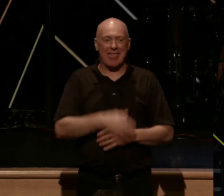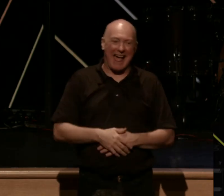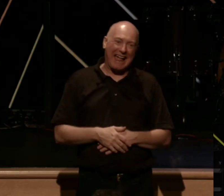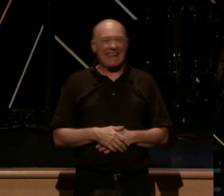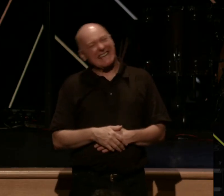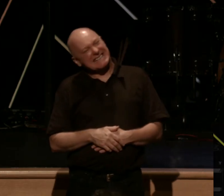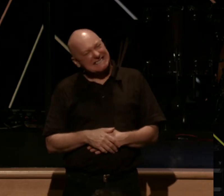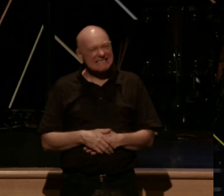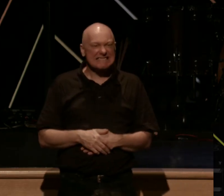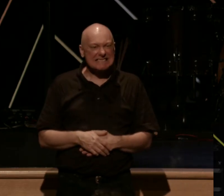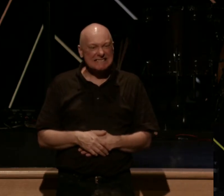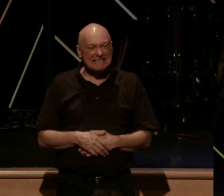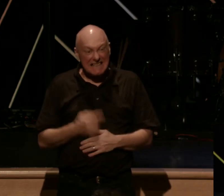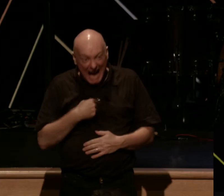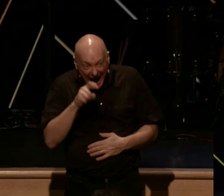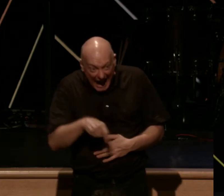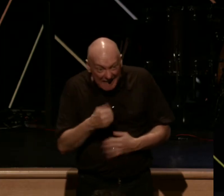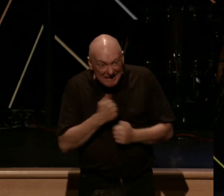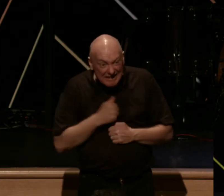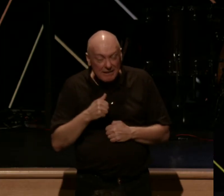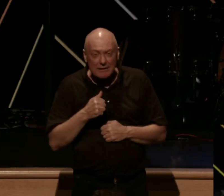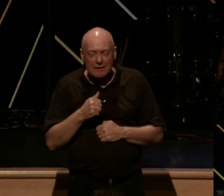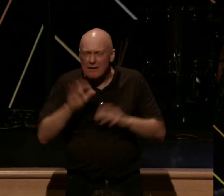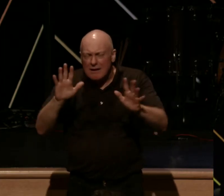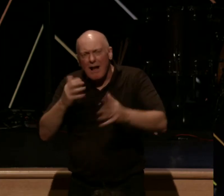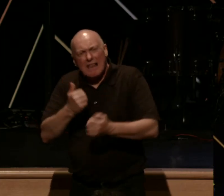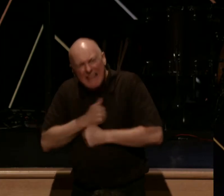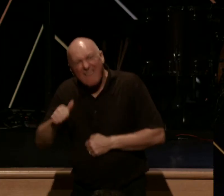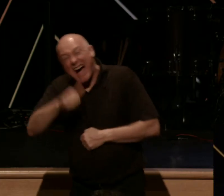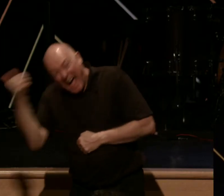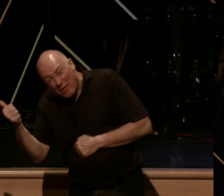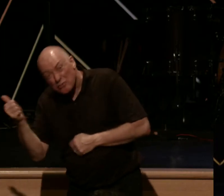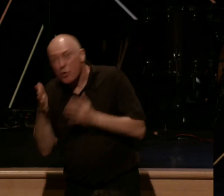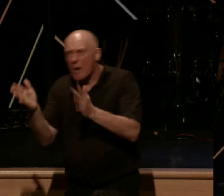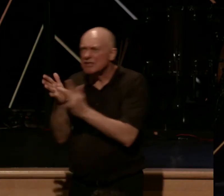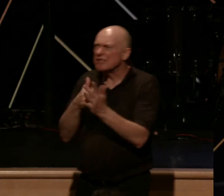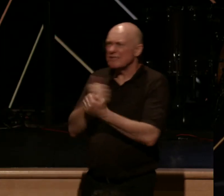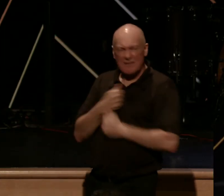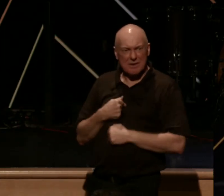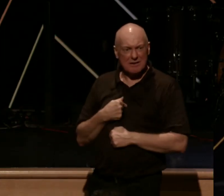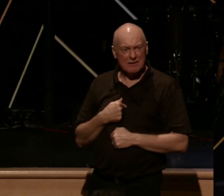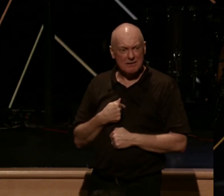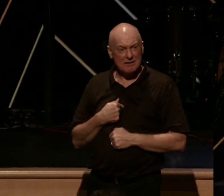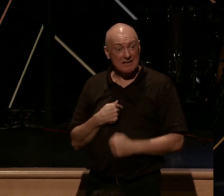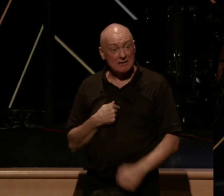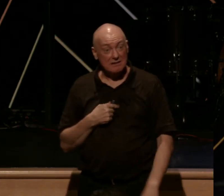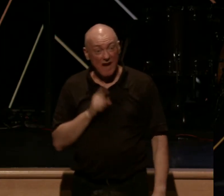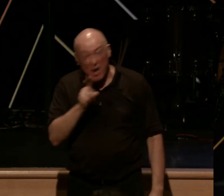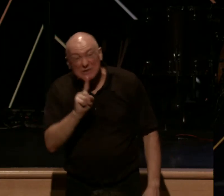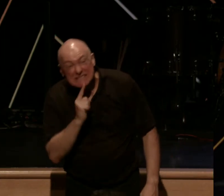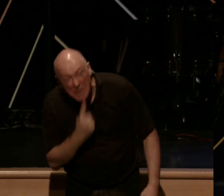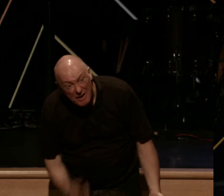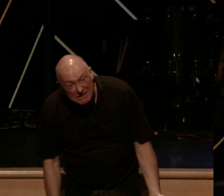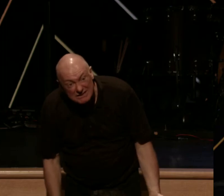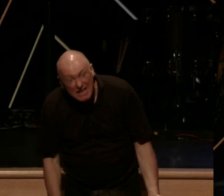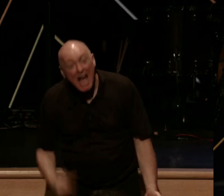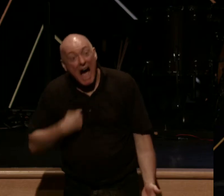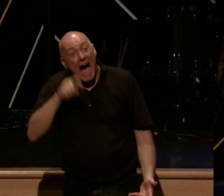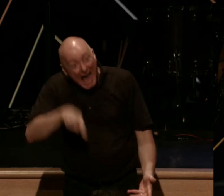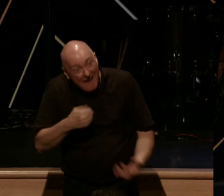Love others the way that Jesus has loved me? Like, seriously? Love others the way that